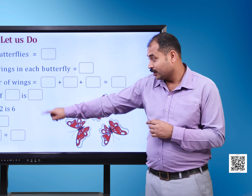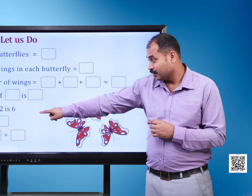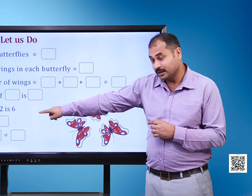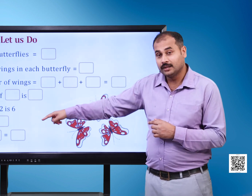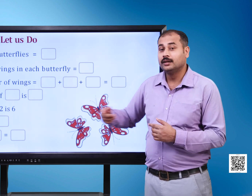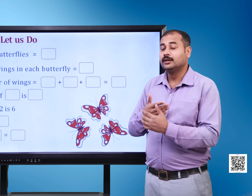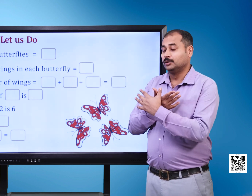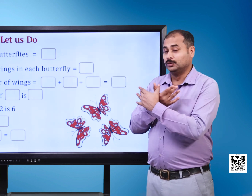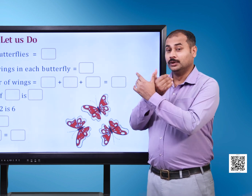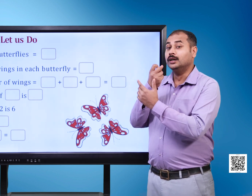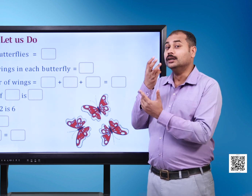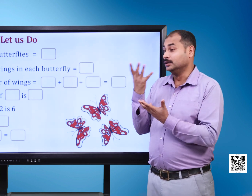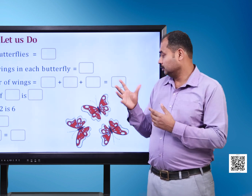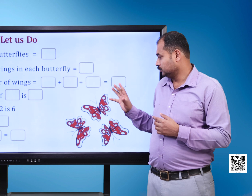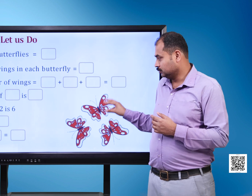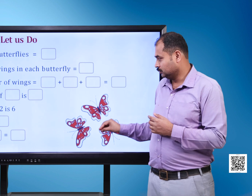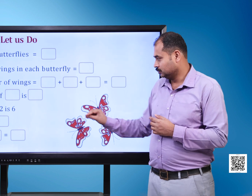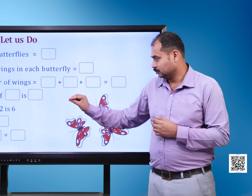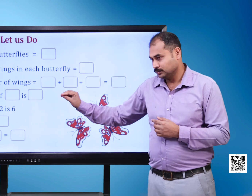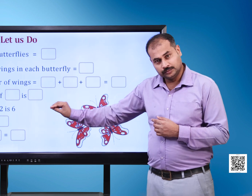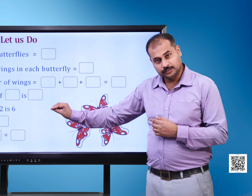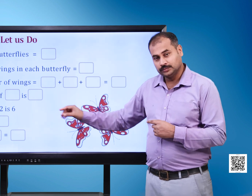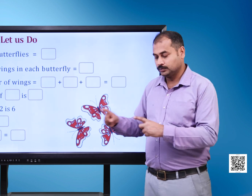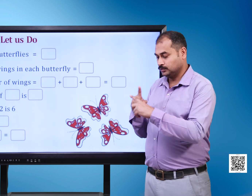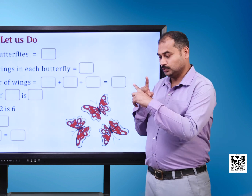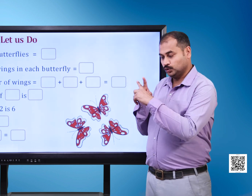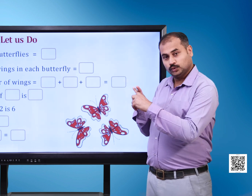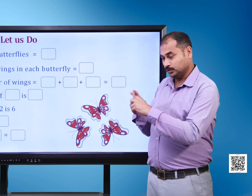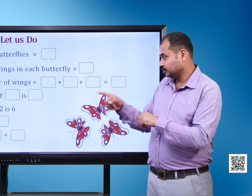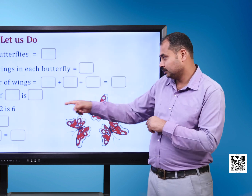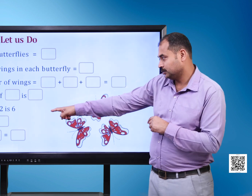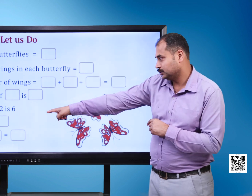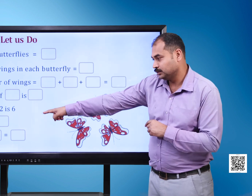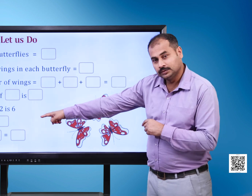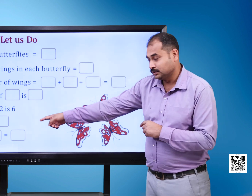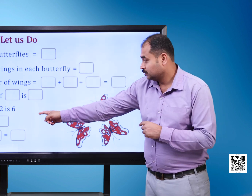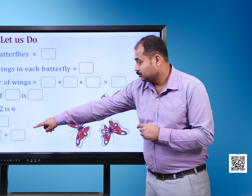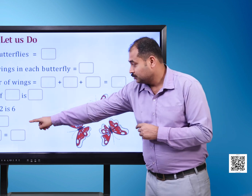Three twos are blank Blank into blank is equal to blank